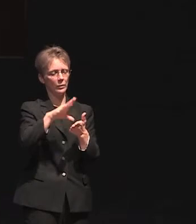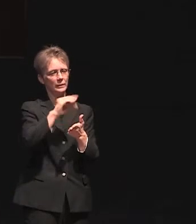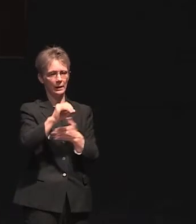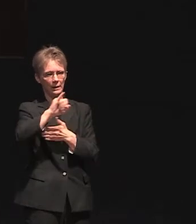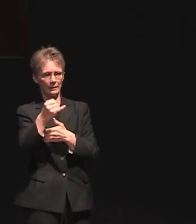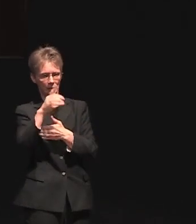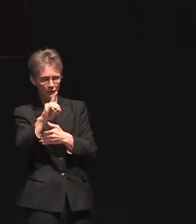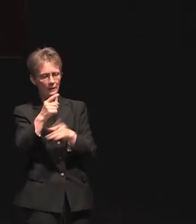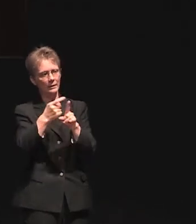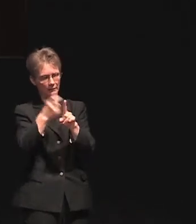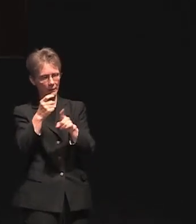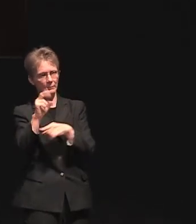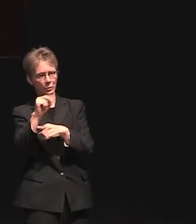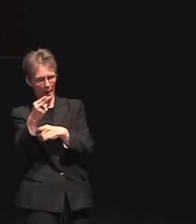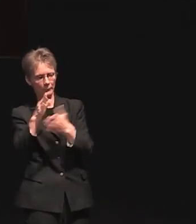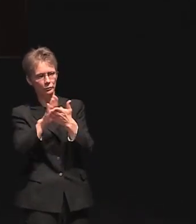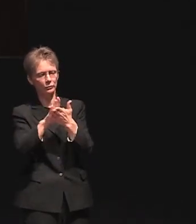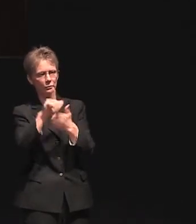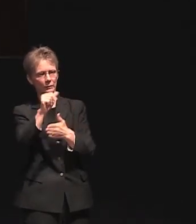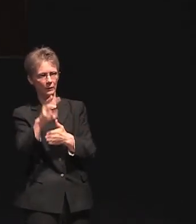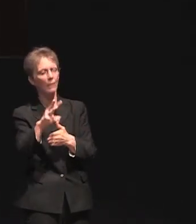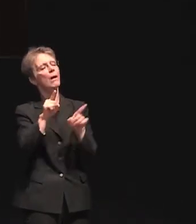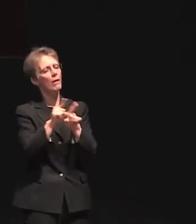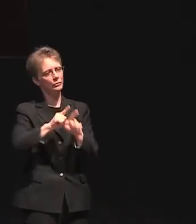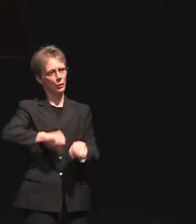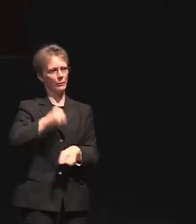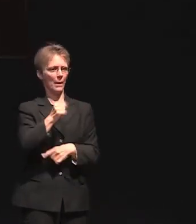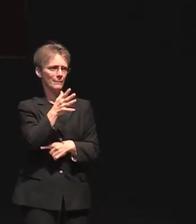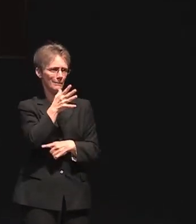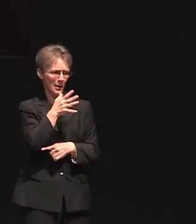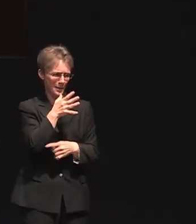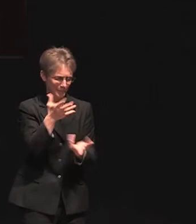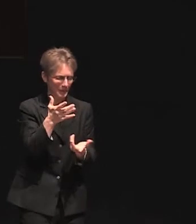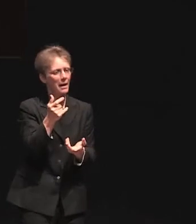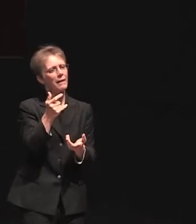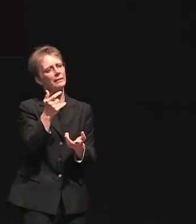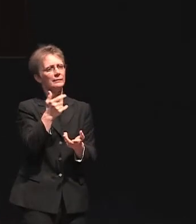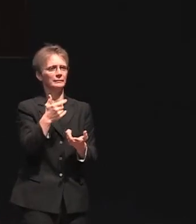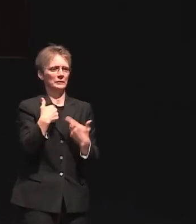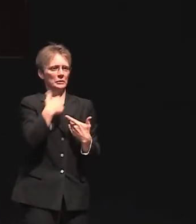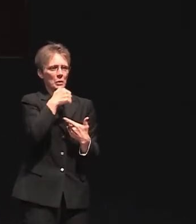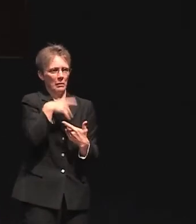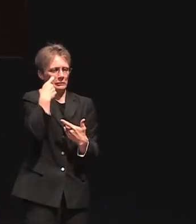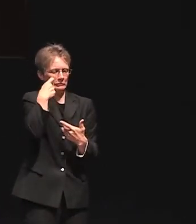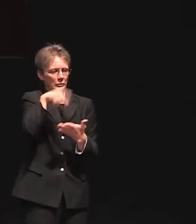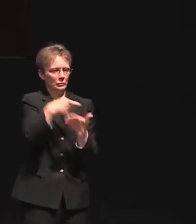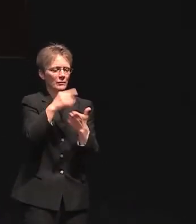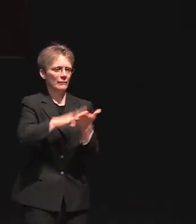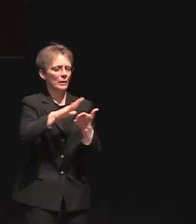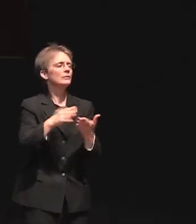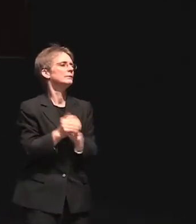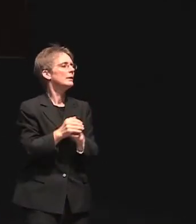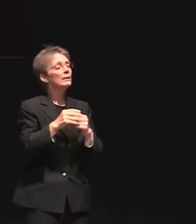a son who just recently graduated from college. She's a very devoted to the arts and thanks to her hard work this is has been made possible.